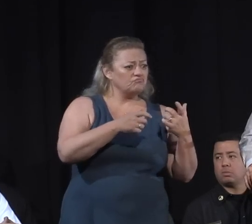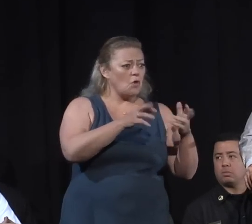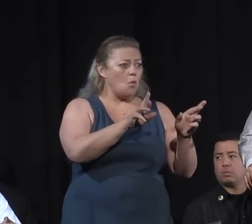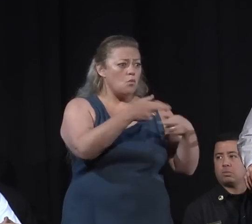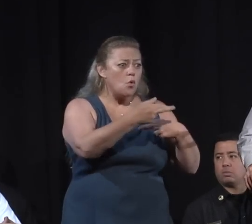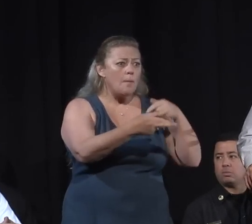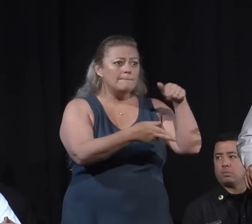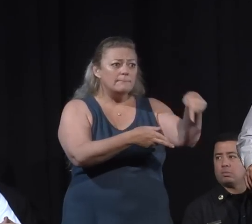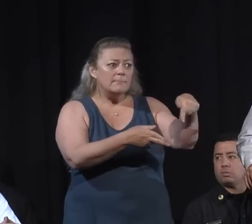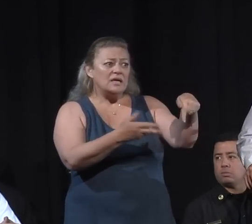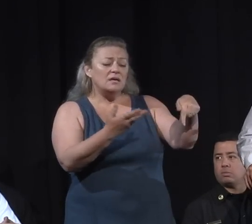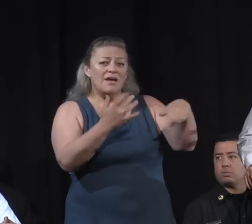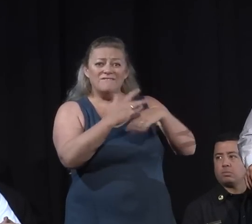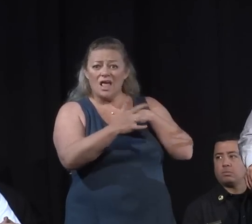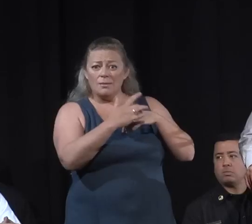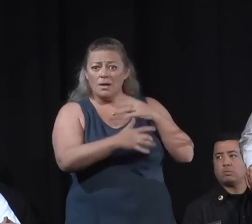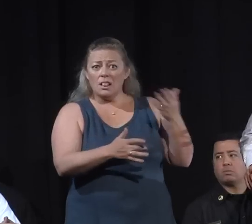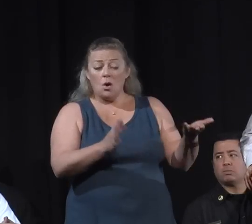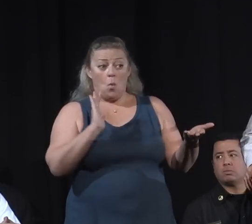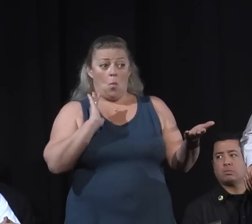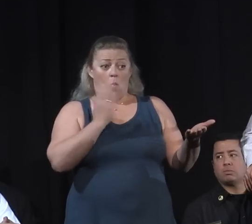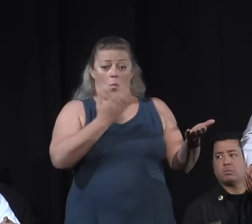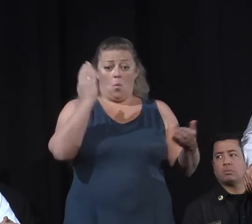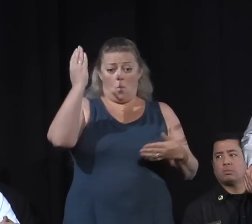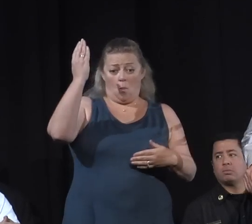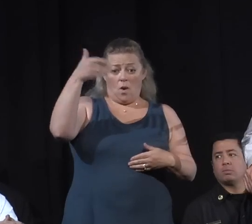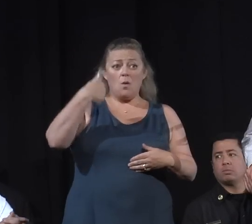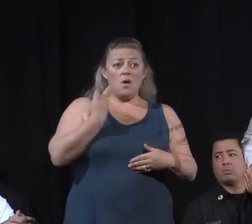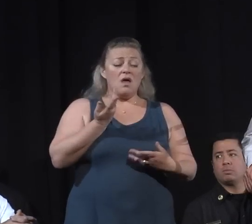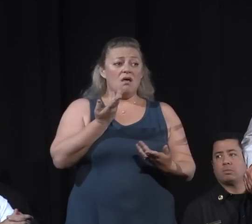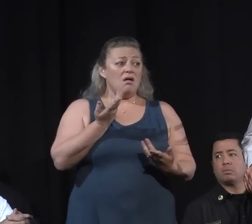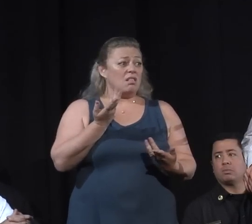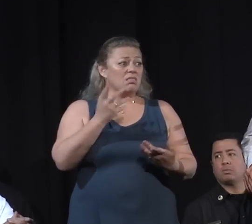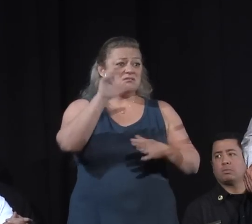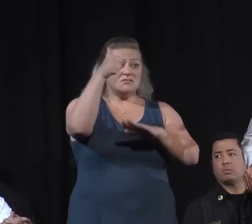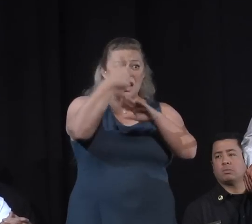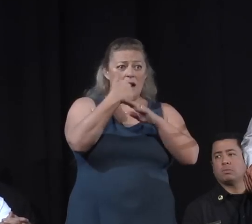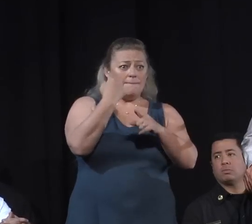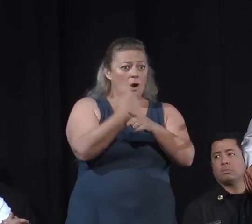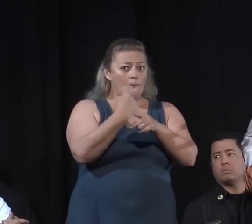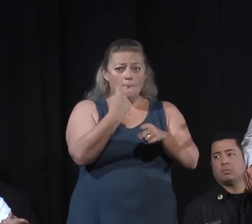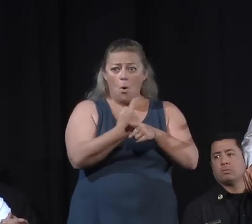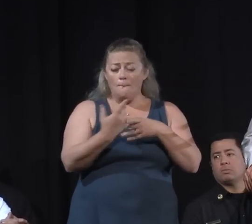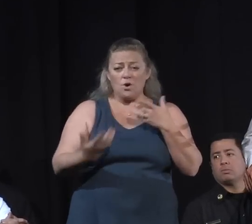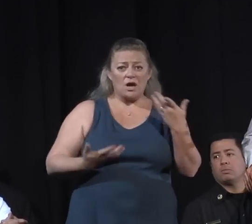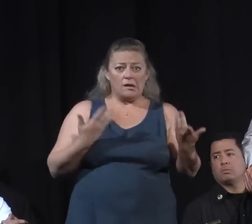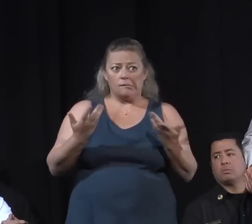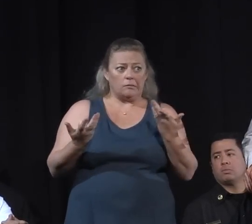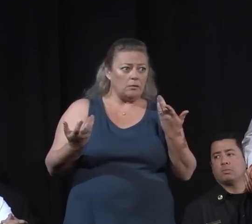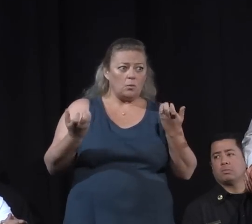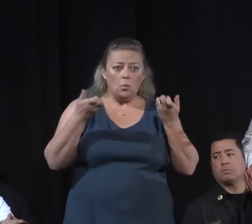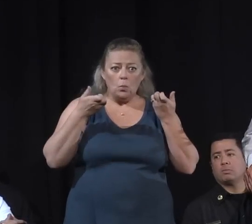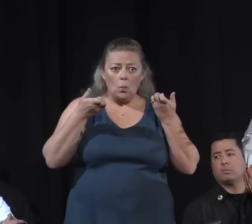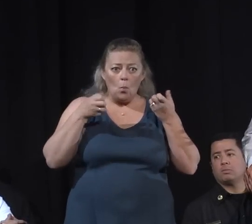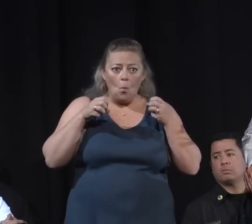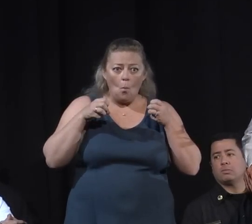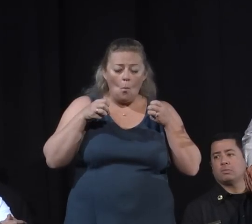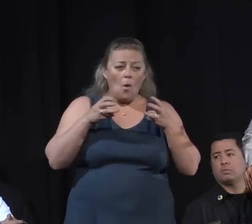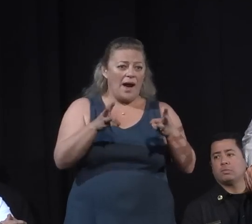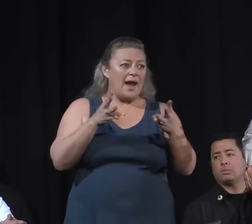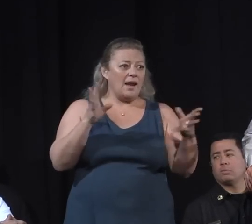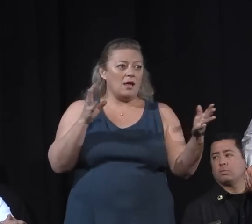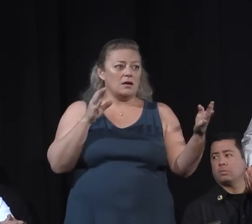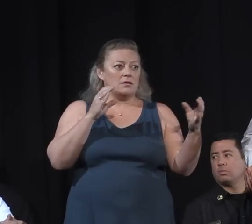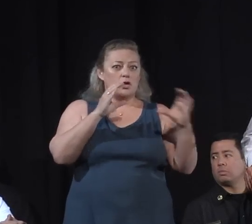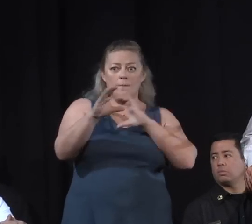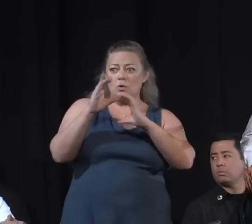appropriate sort of clearing house for this. But if you'll contact my office and let us know of places where people would be willing to take low